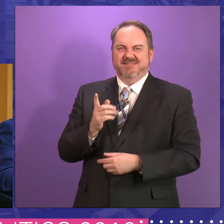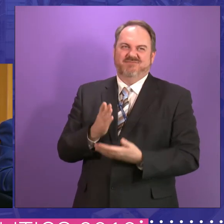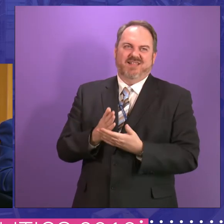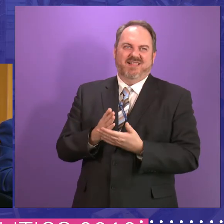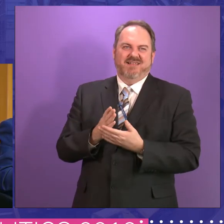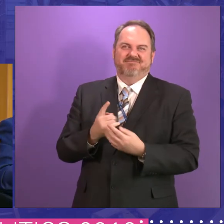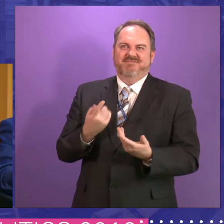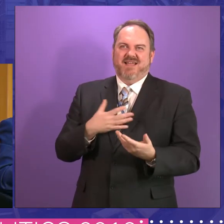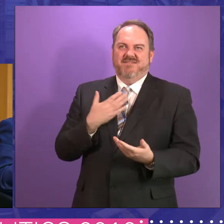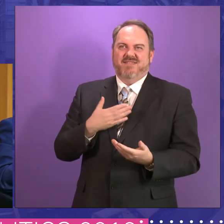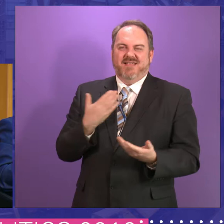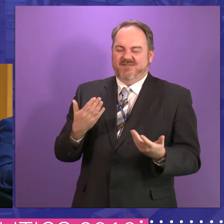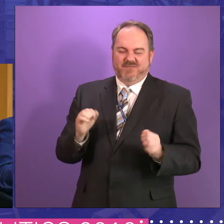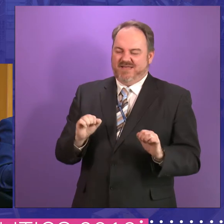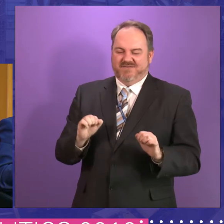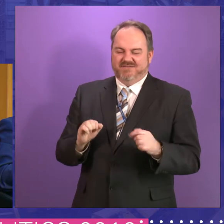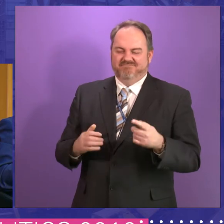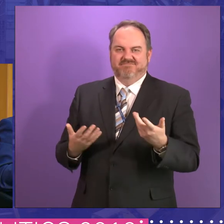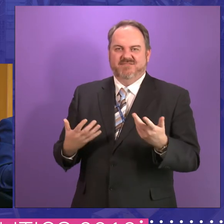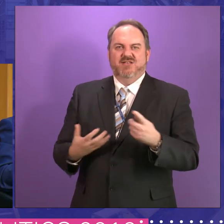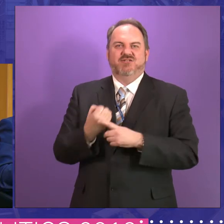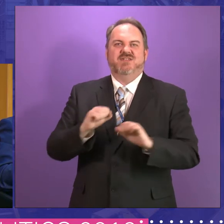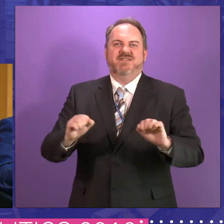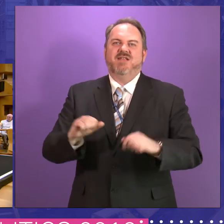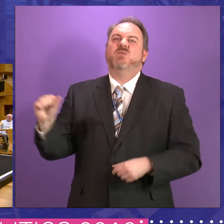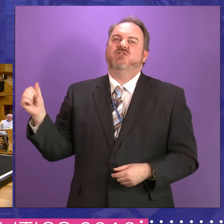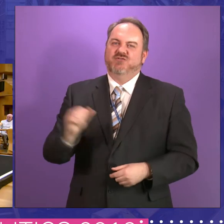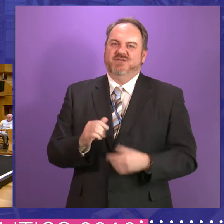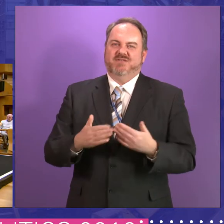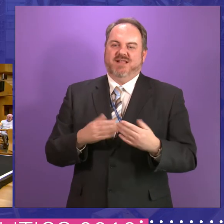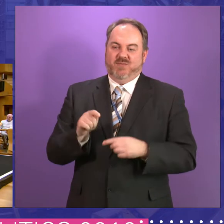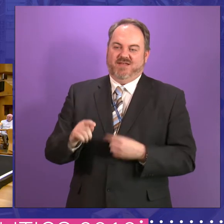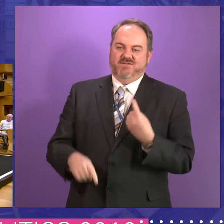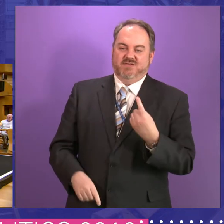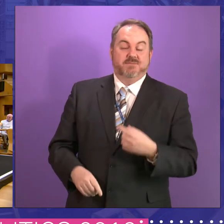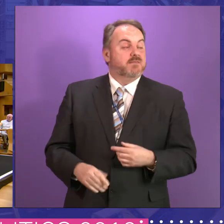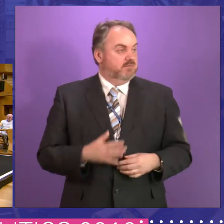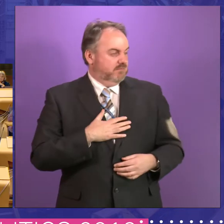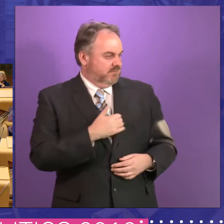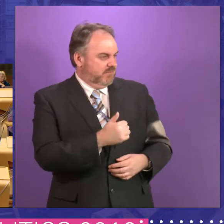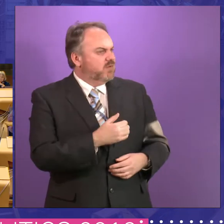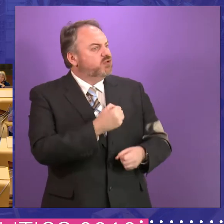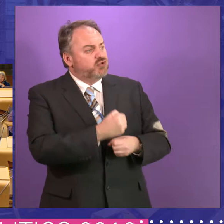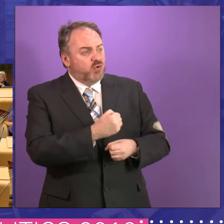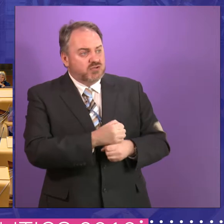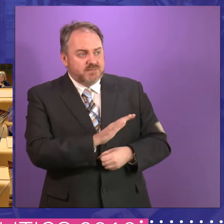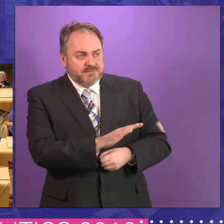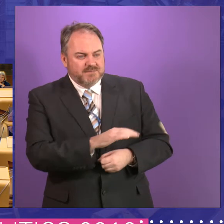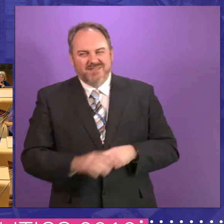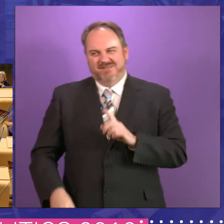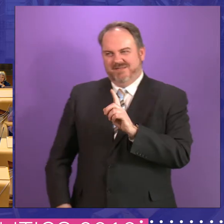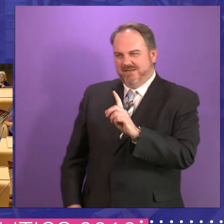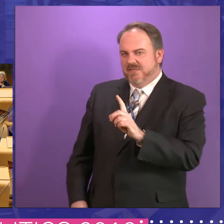gap that we have got. And I think that's what should have been tackled. Sorry, George. Yeah, to be, to be fair though,